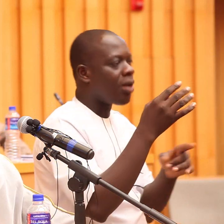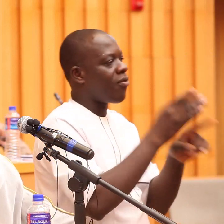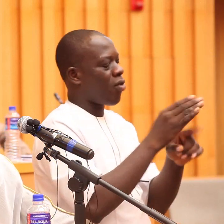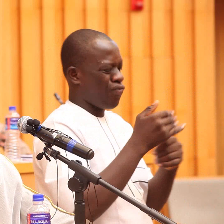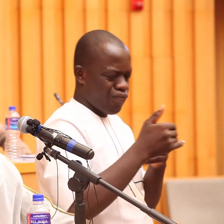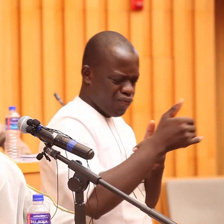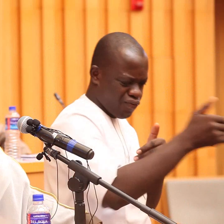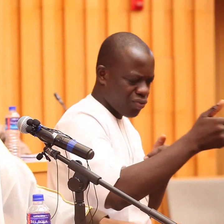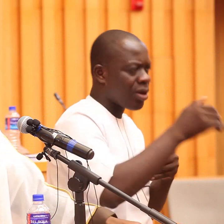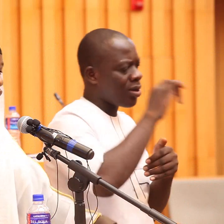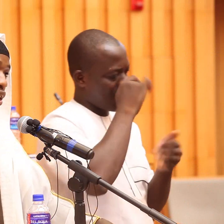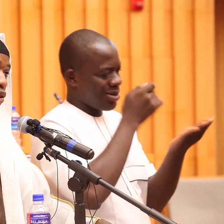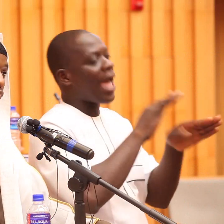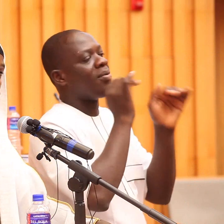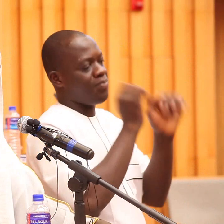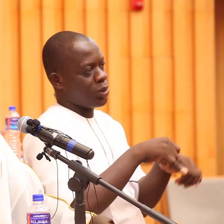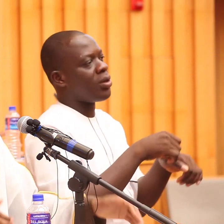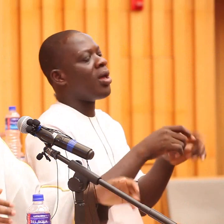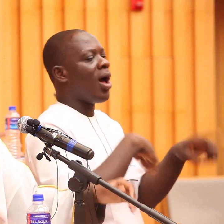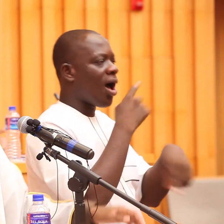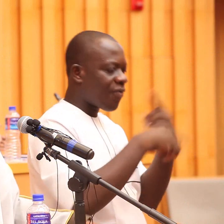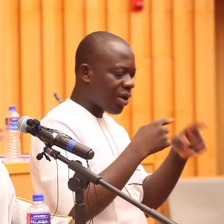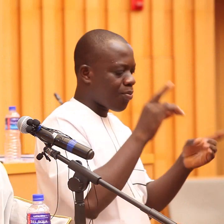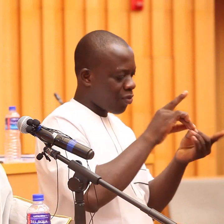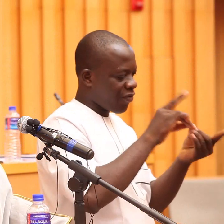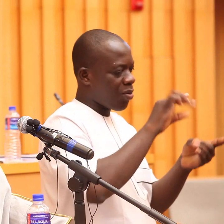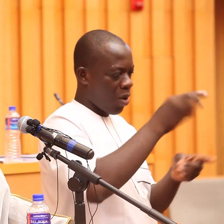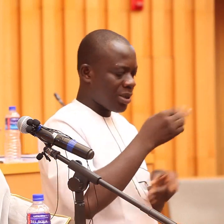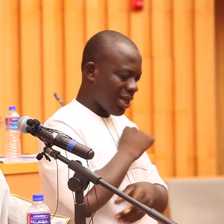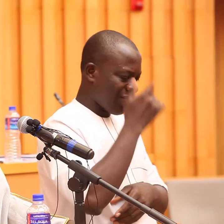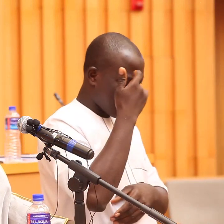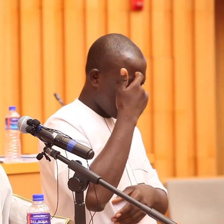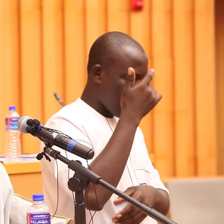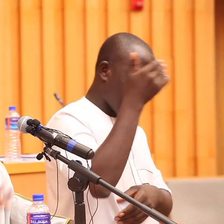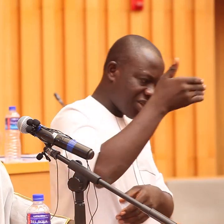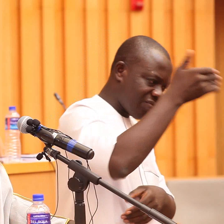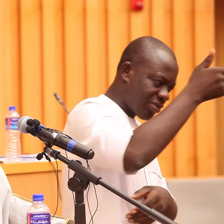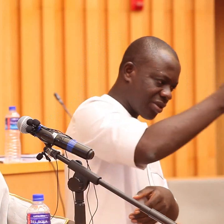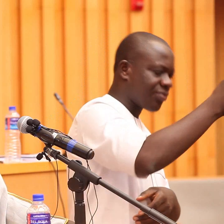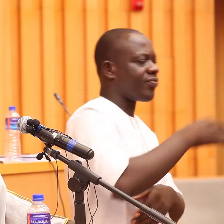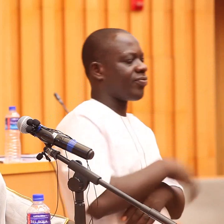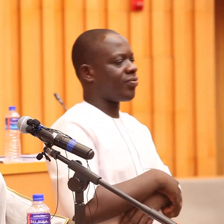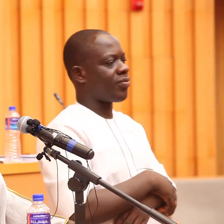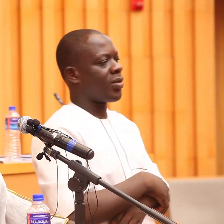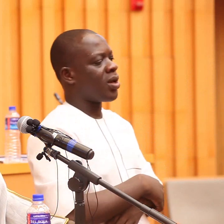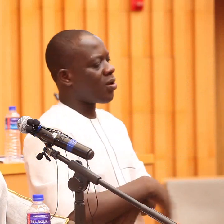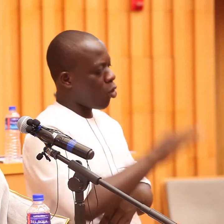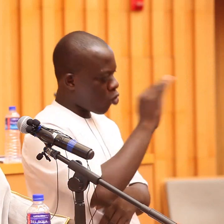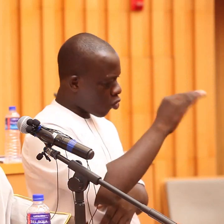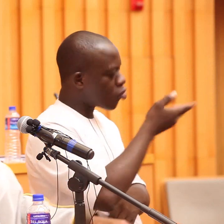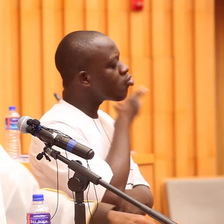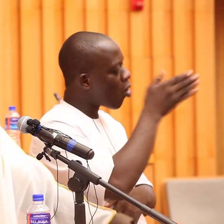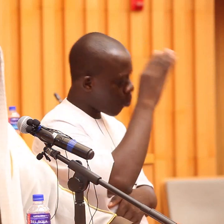dead rasulullah sallallahu alaihi was sallam decided to go there he said to him aslim oh young boy